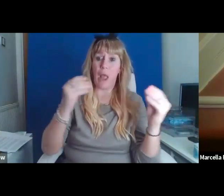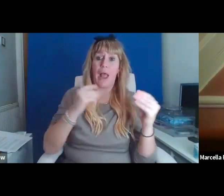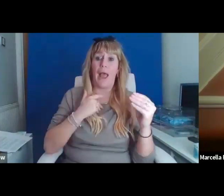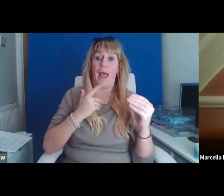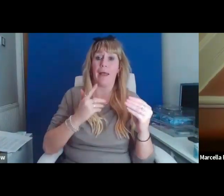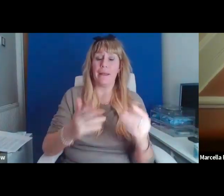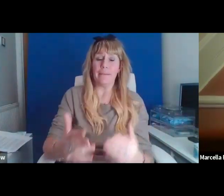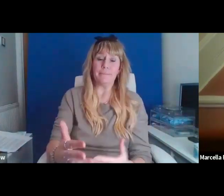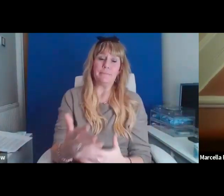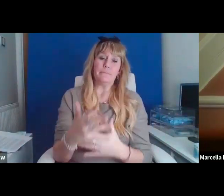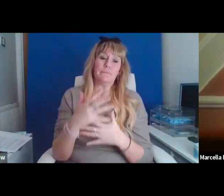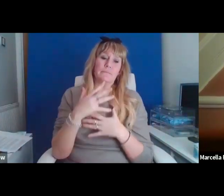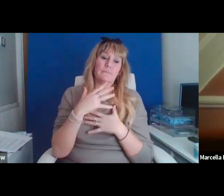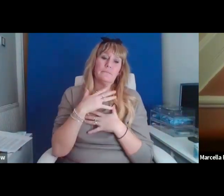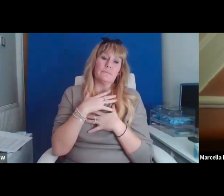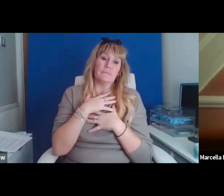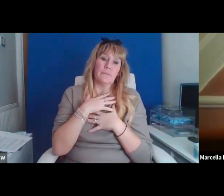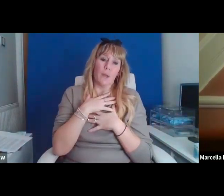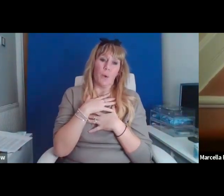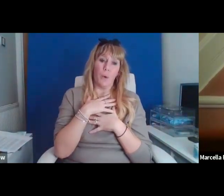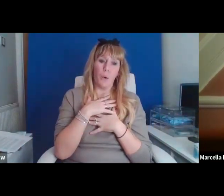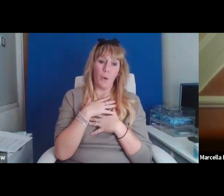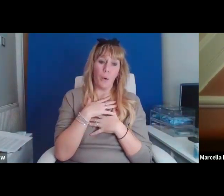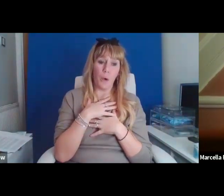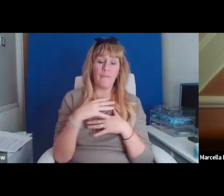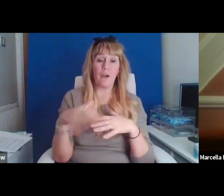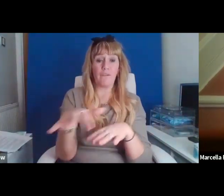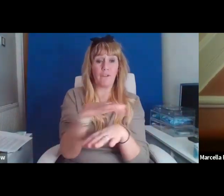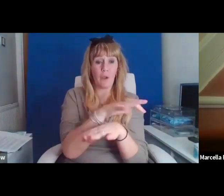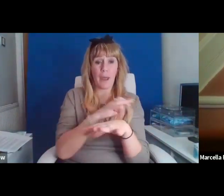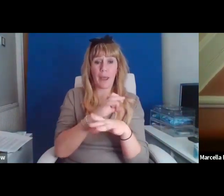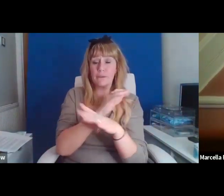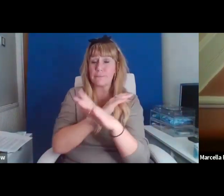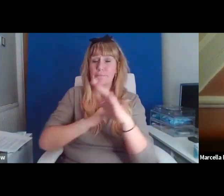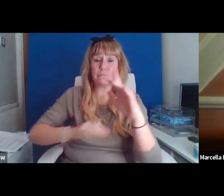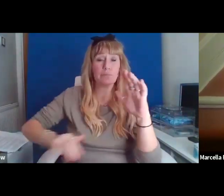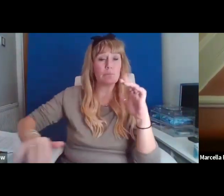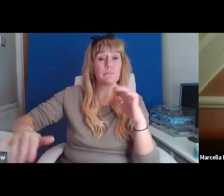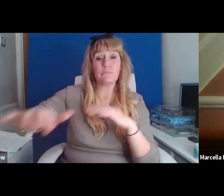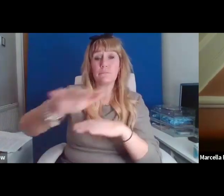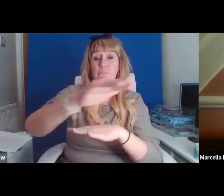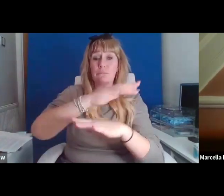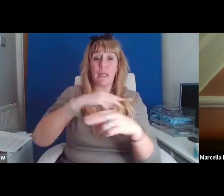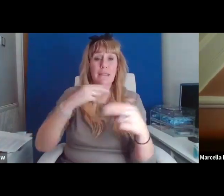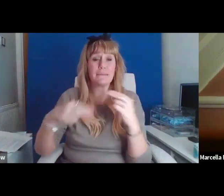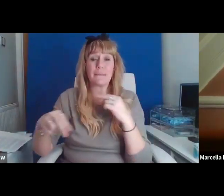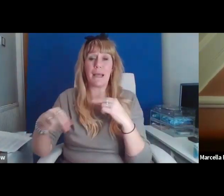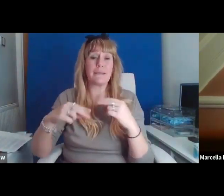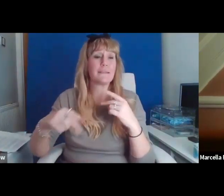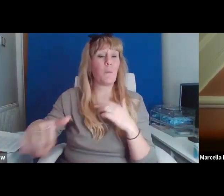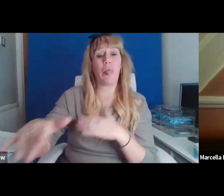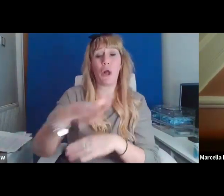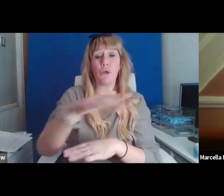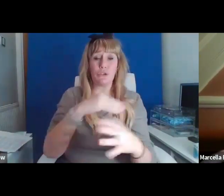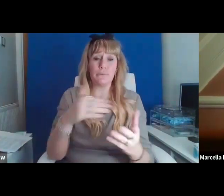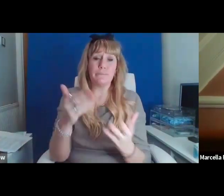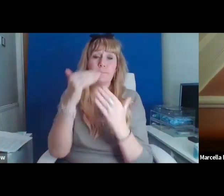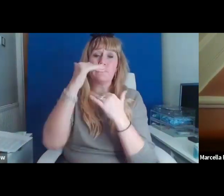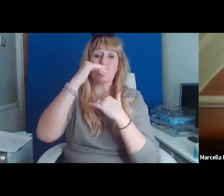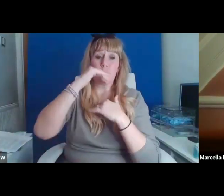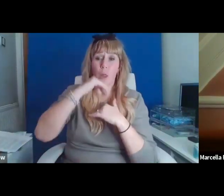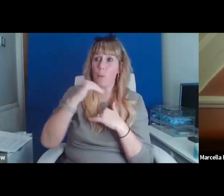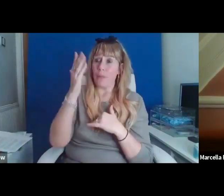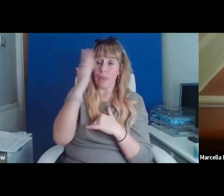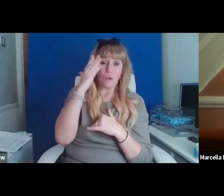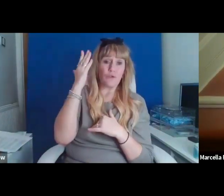was okay because for a few hours they were just vapour, dancing with oxygen and the dreams my friends and I used to fill the